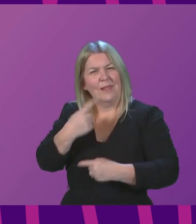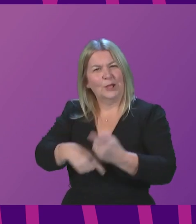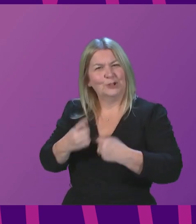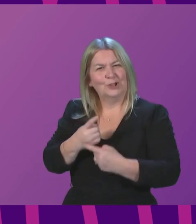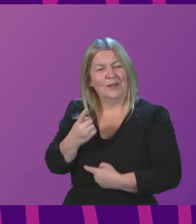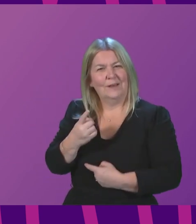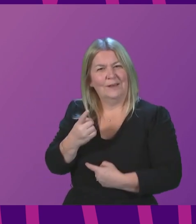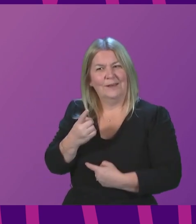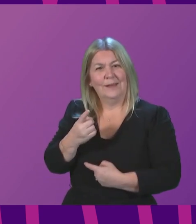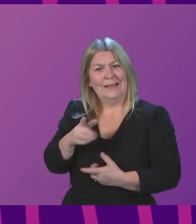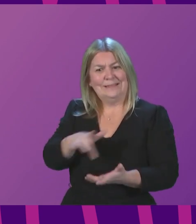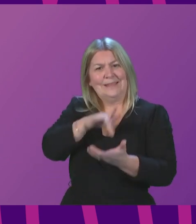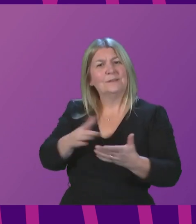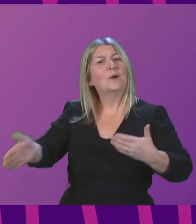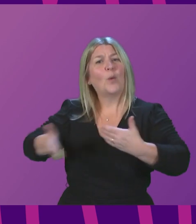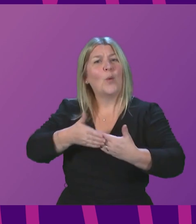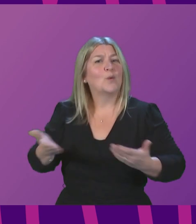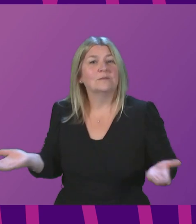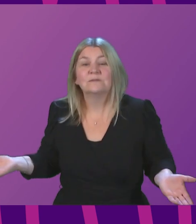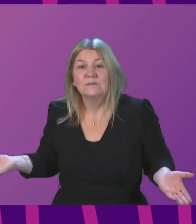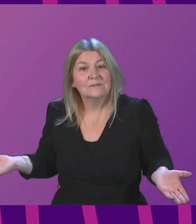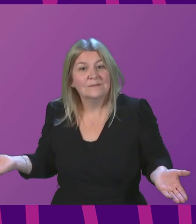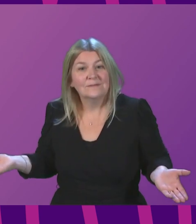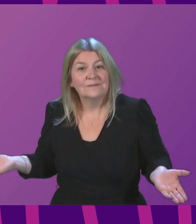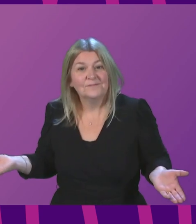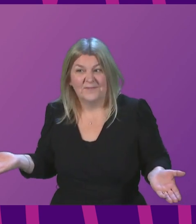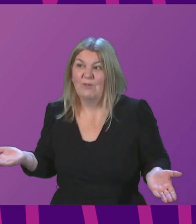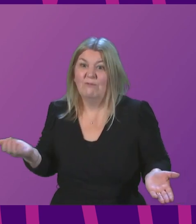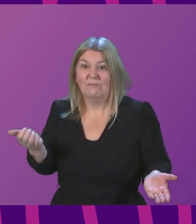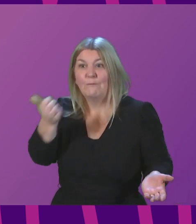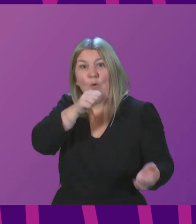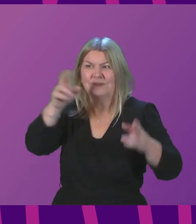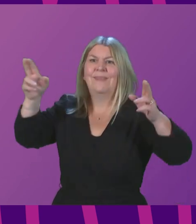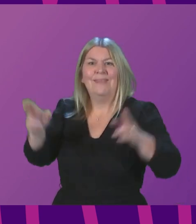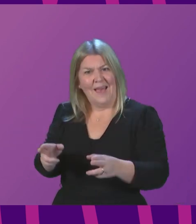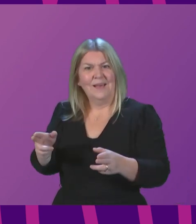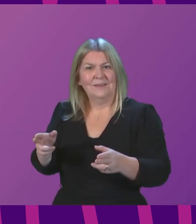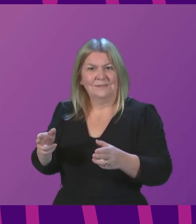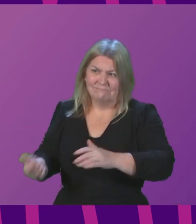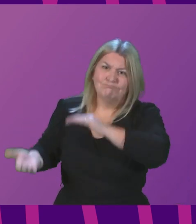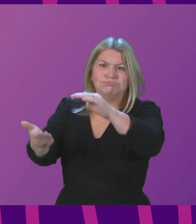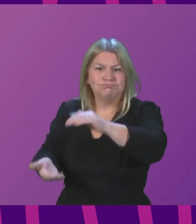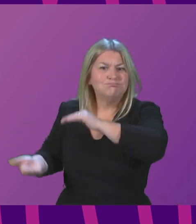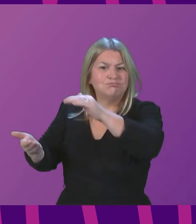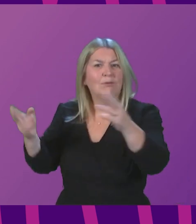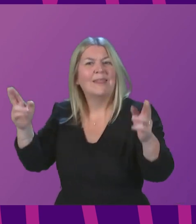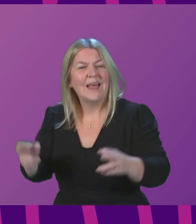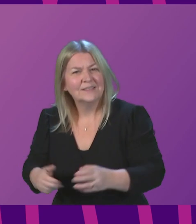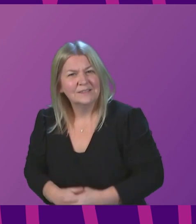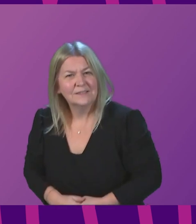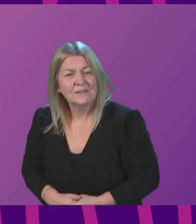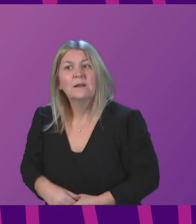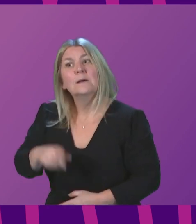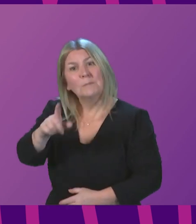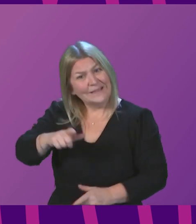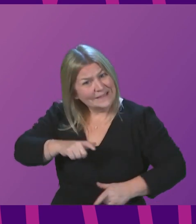centres were closed for a period. What we need to do now is get back on track and improve that. What I was saying is the fact that we still saw